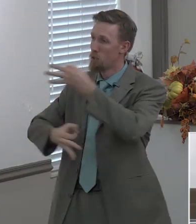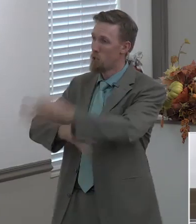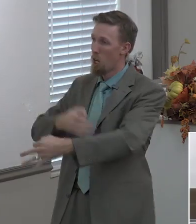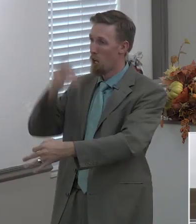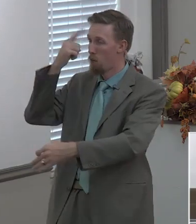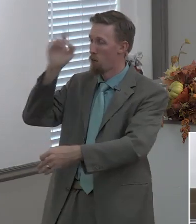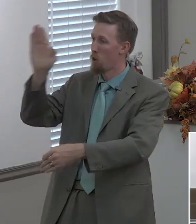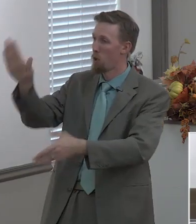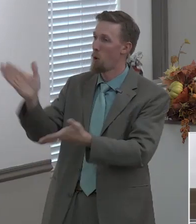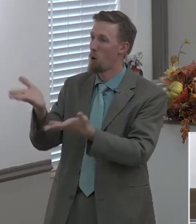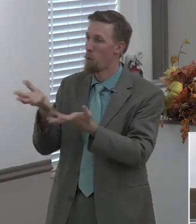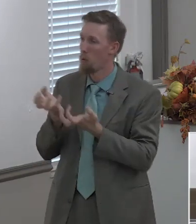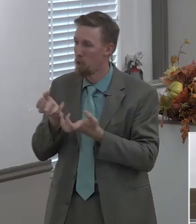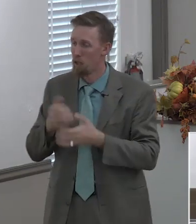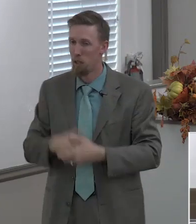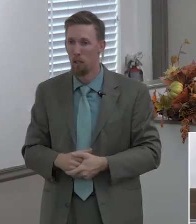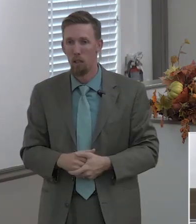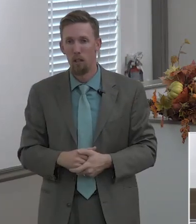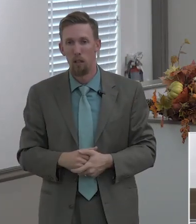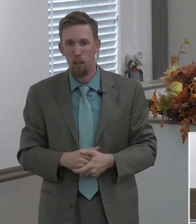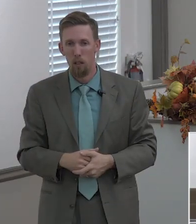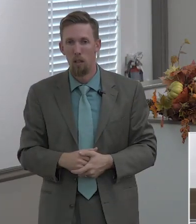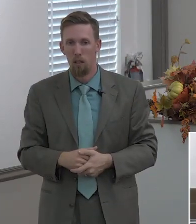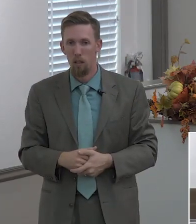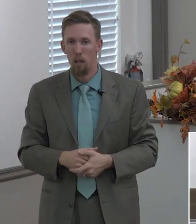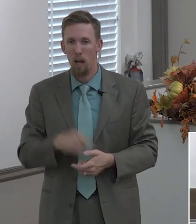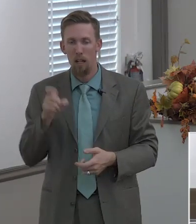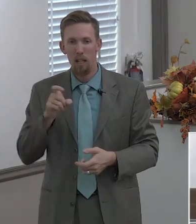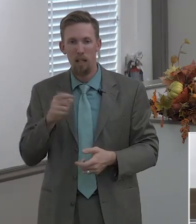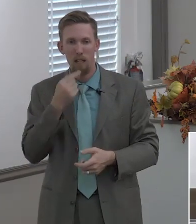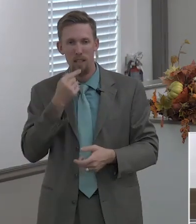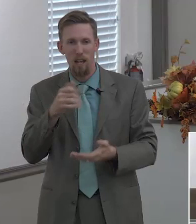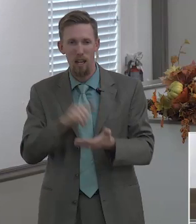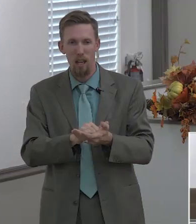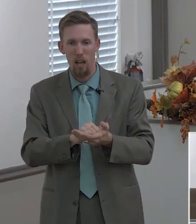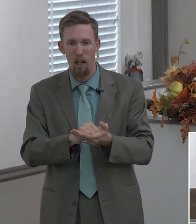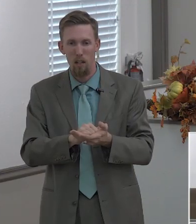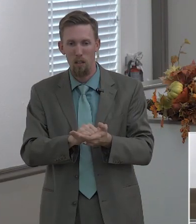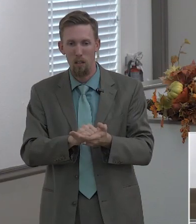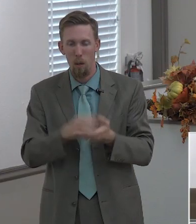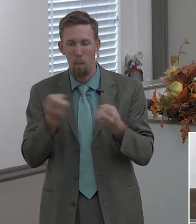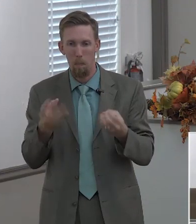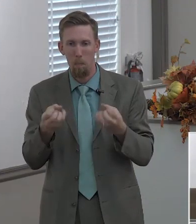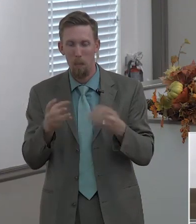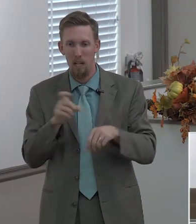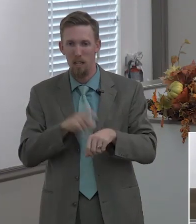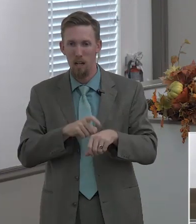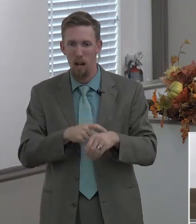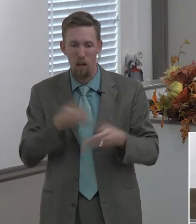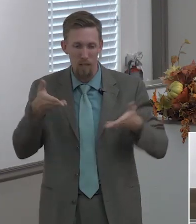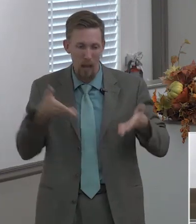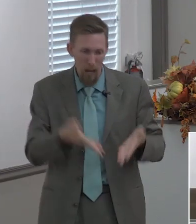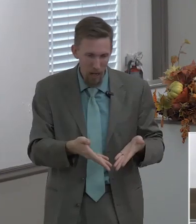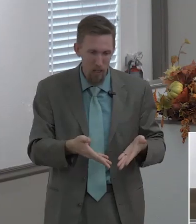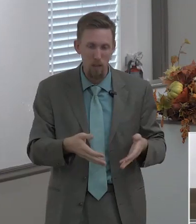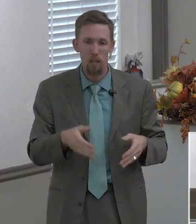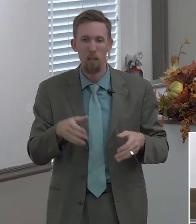that's something that needs to be said often at an altar my life for your will